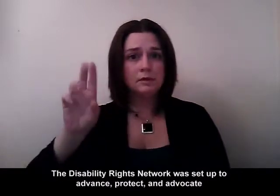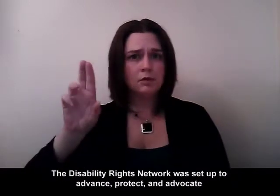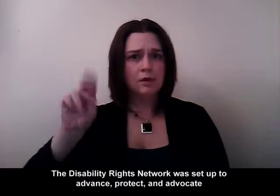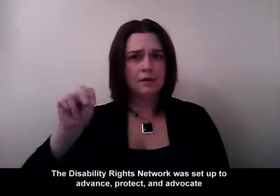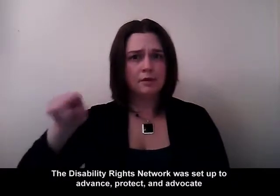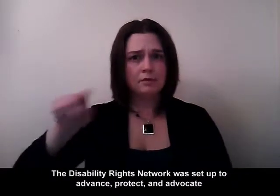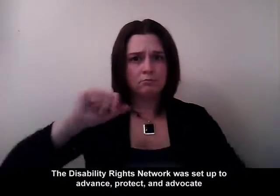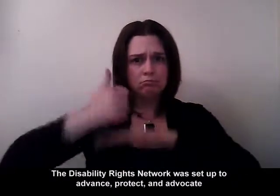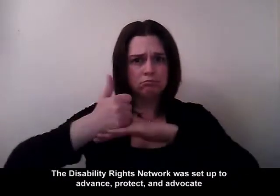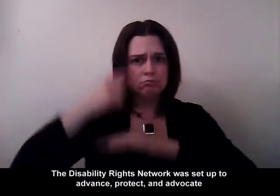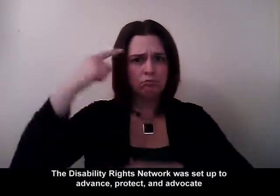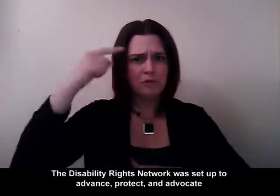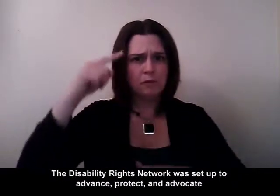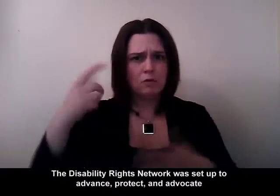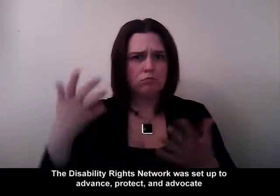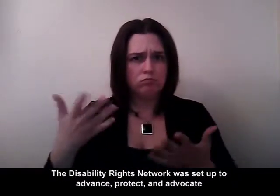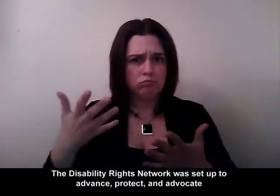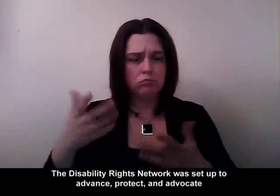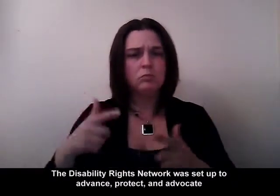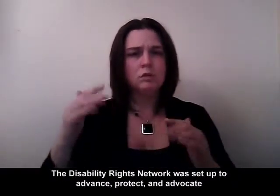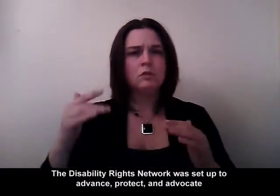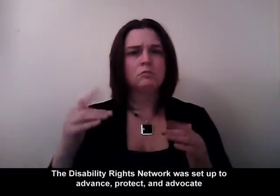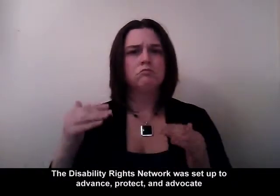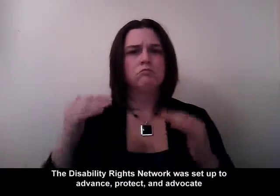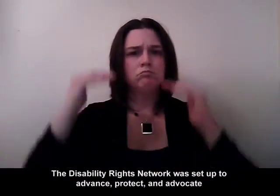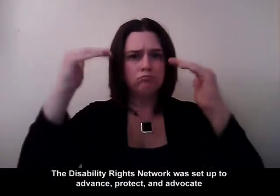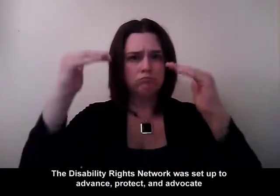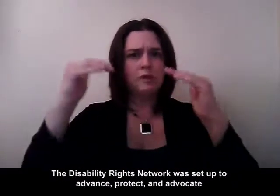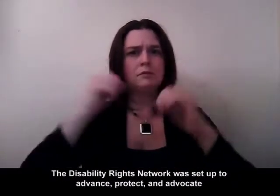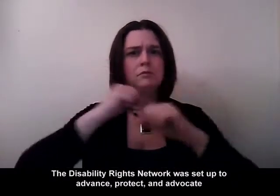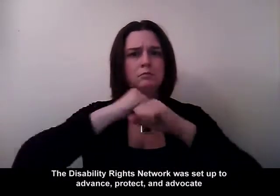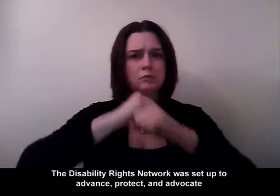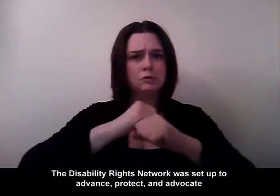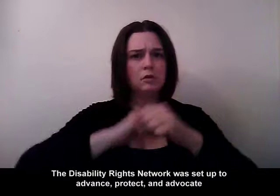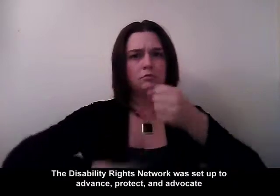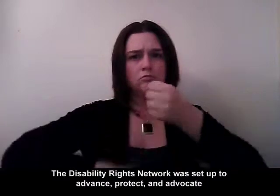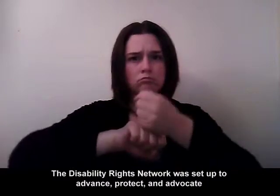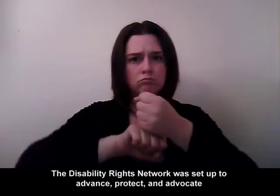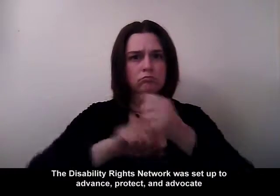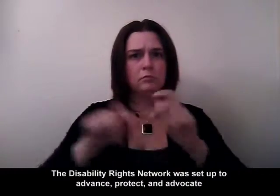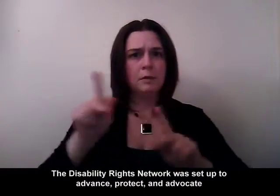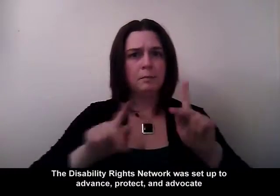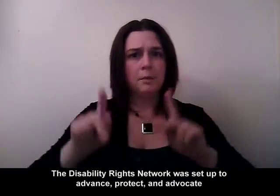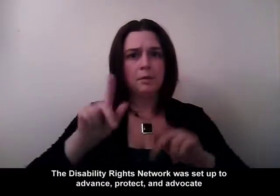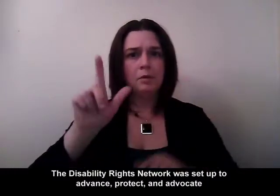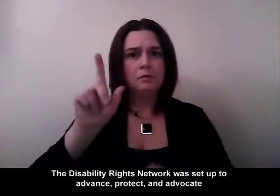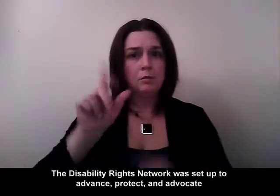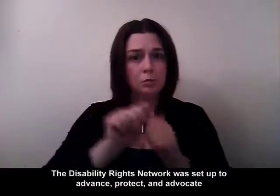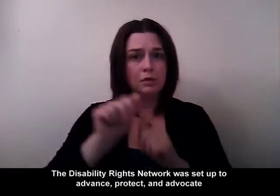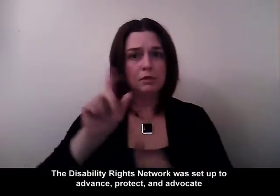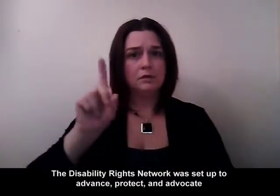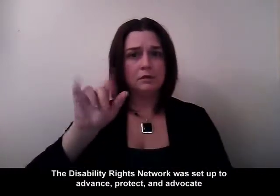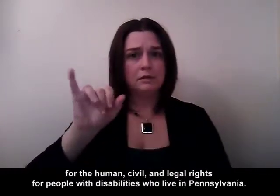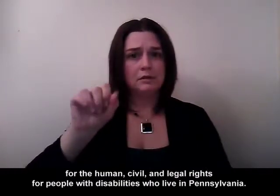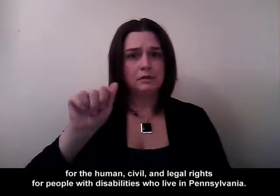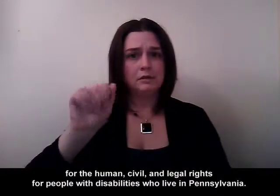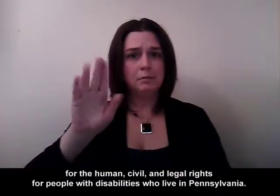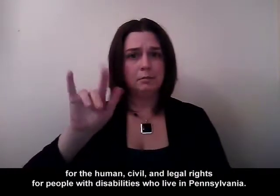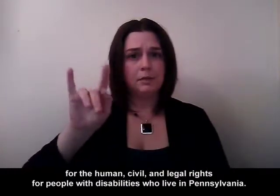The Disability Rights Network was set up to advance, protect, and advocate for human,